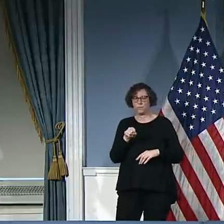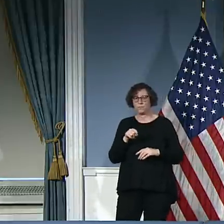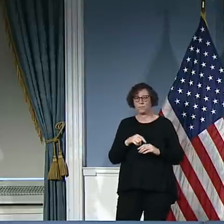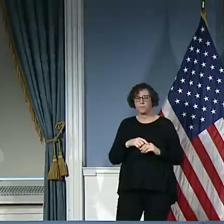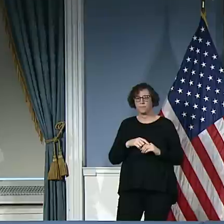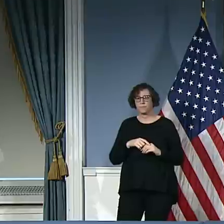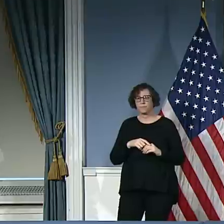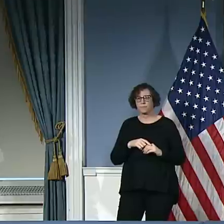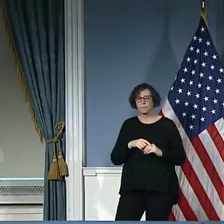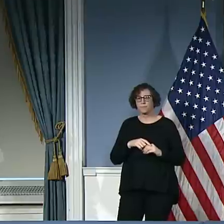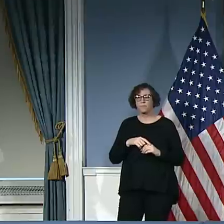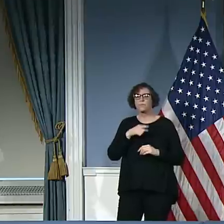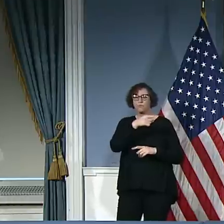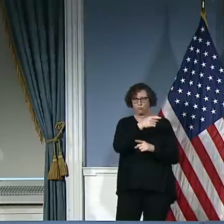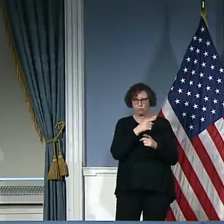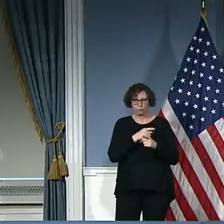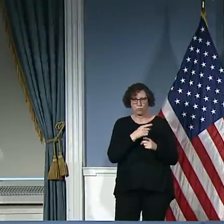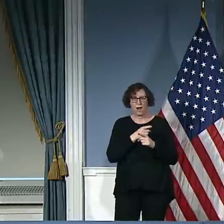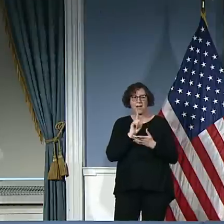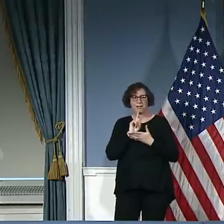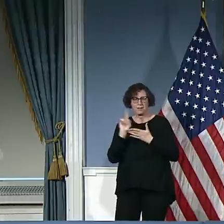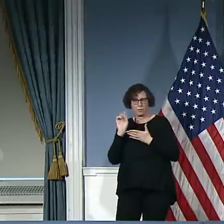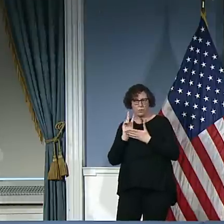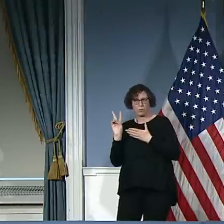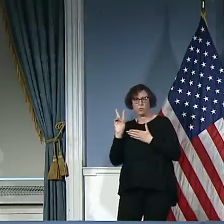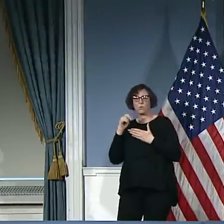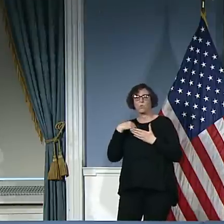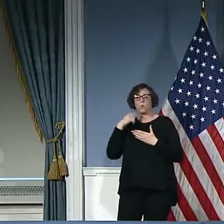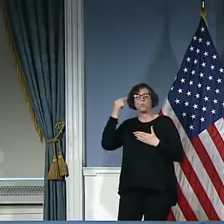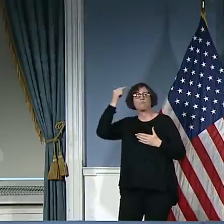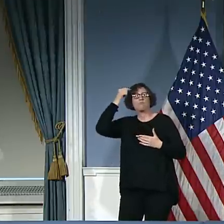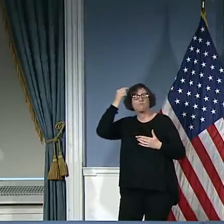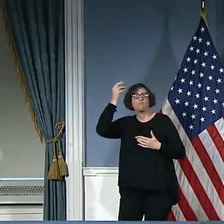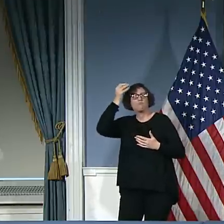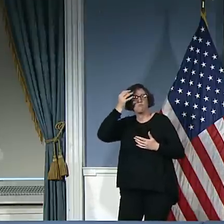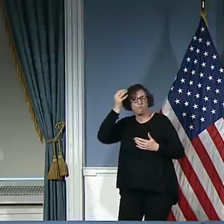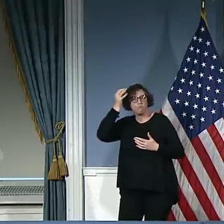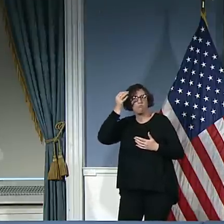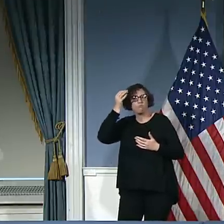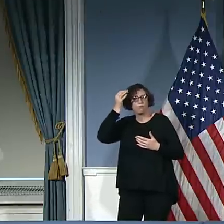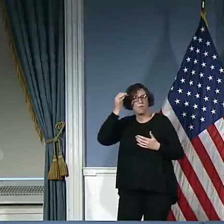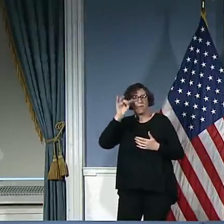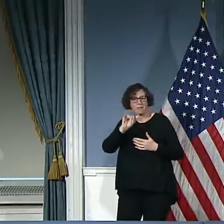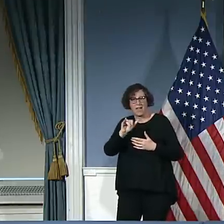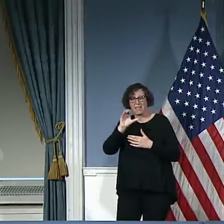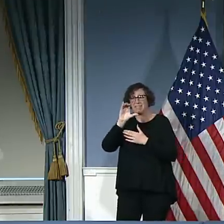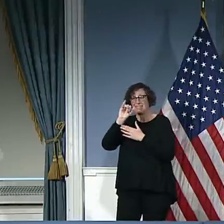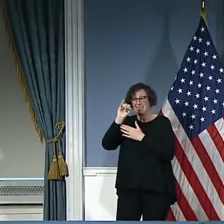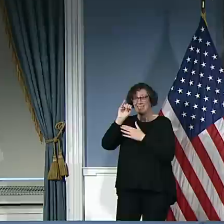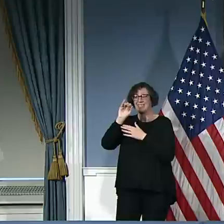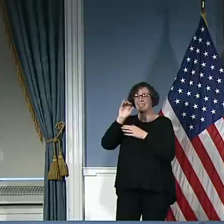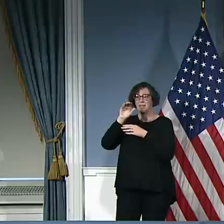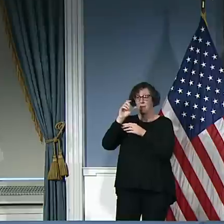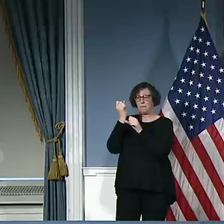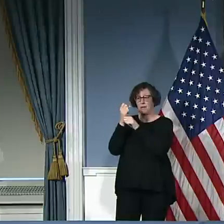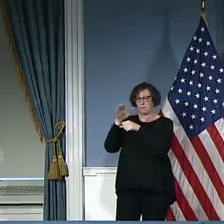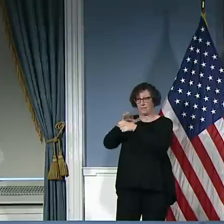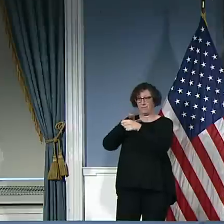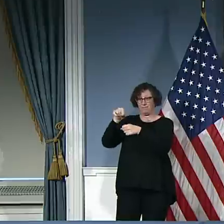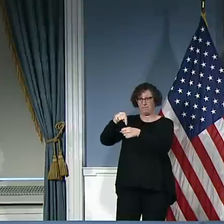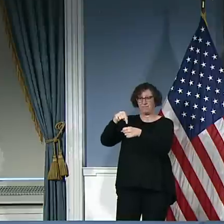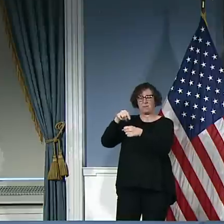before, decided to co-locate all of those FEMA testing sites with our current health and hospital sites.